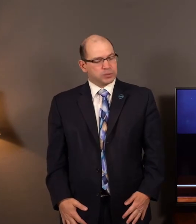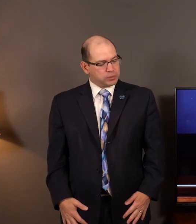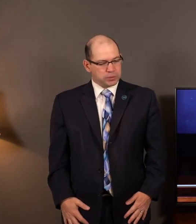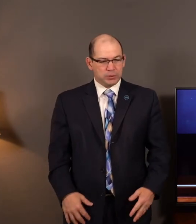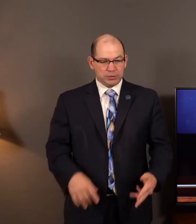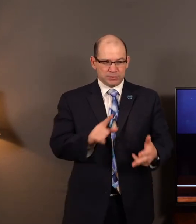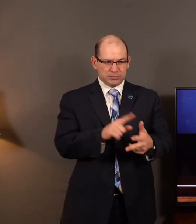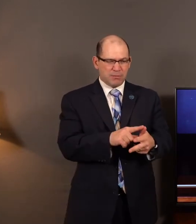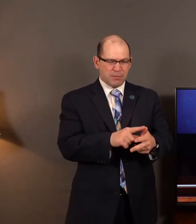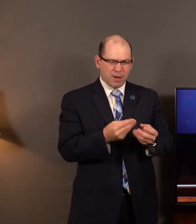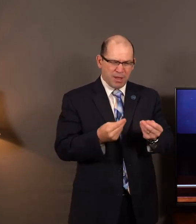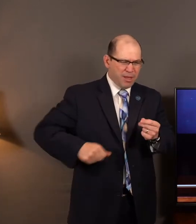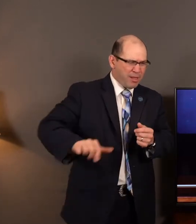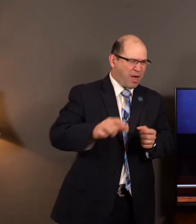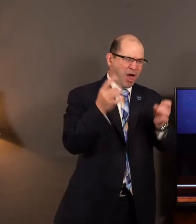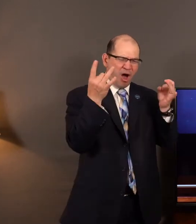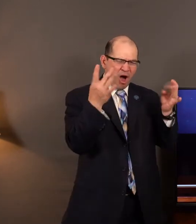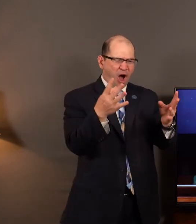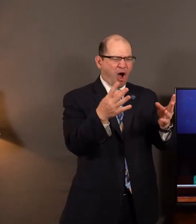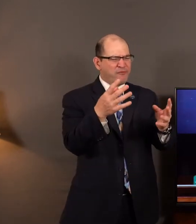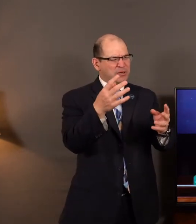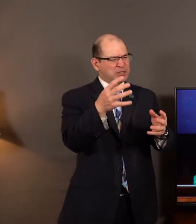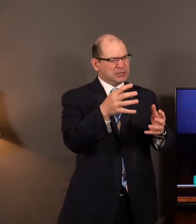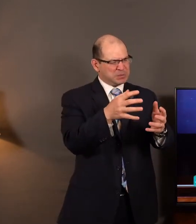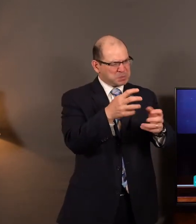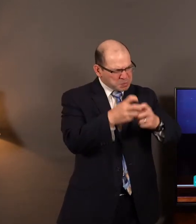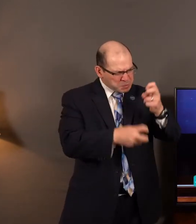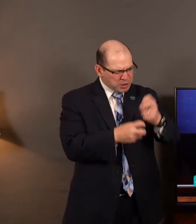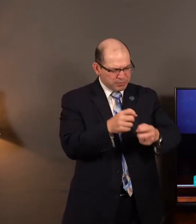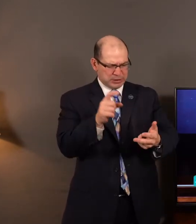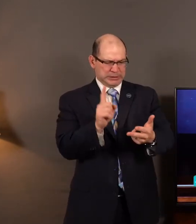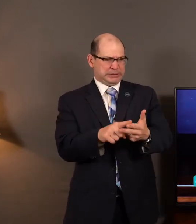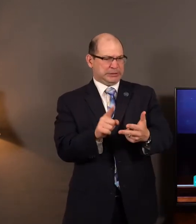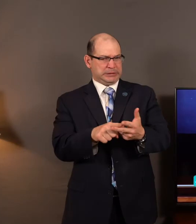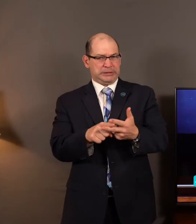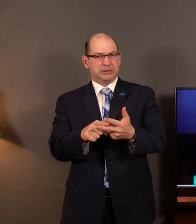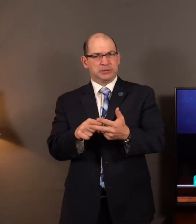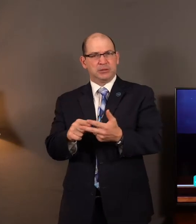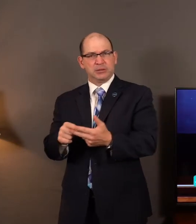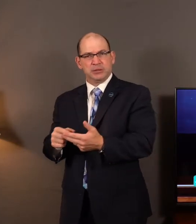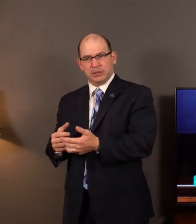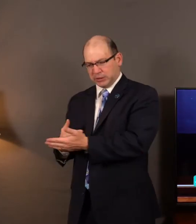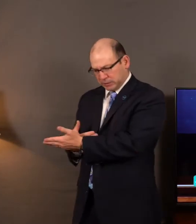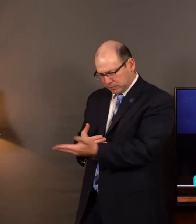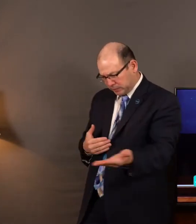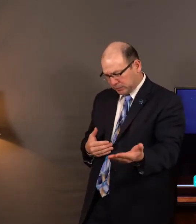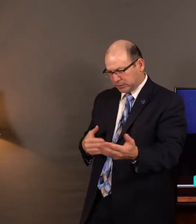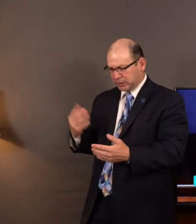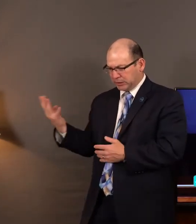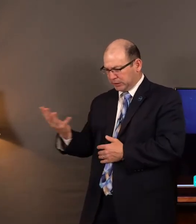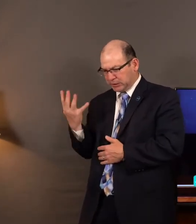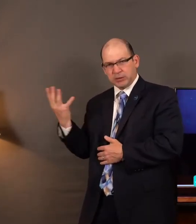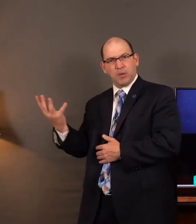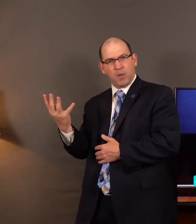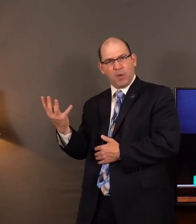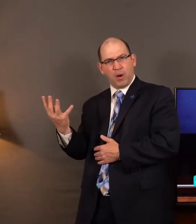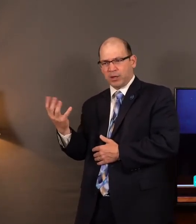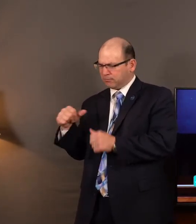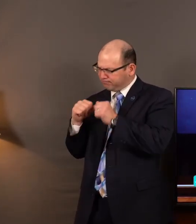awesome. But notice as we close tonight, the provision of the Lord. God shows up. And whenever you and I act in faith,